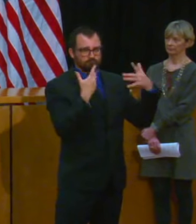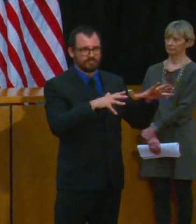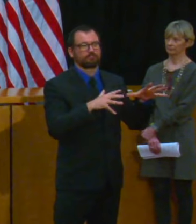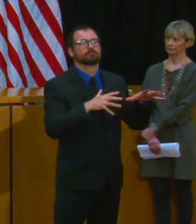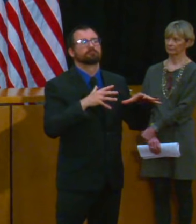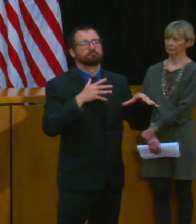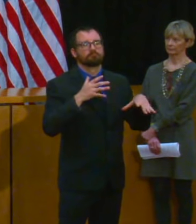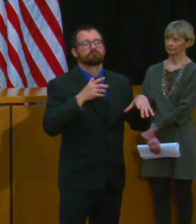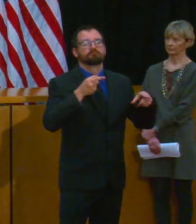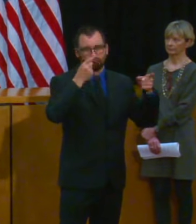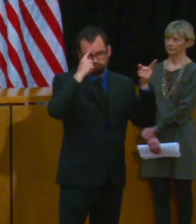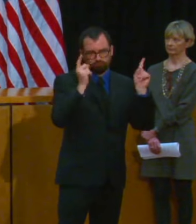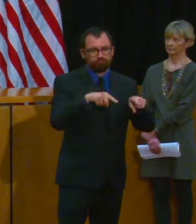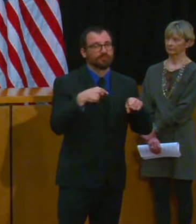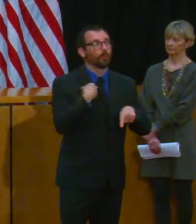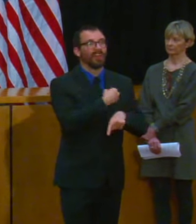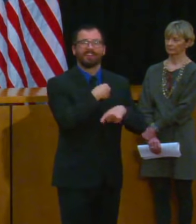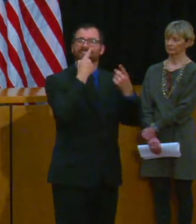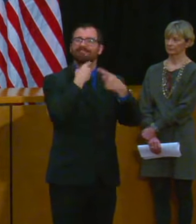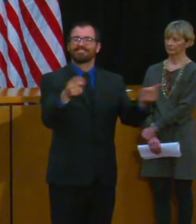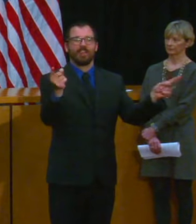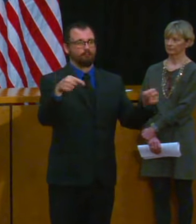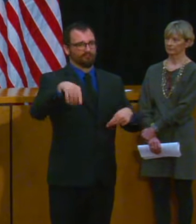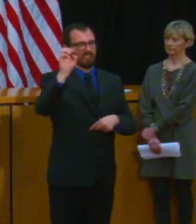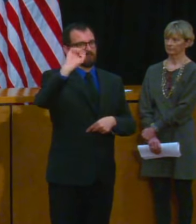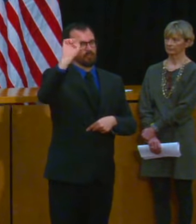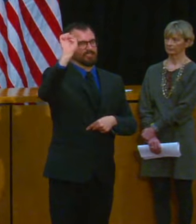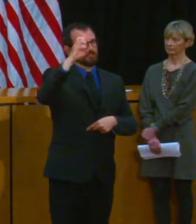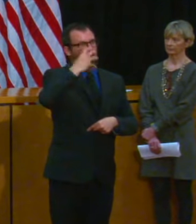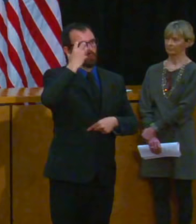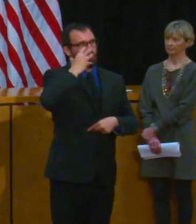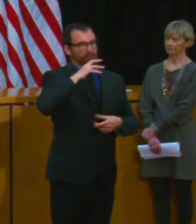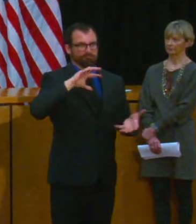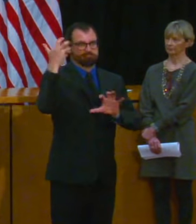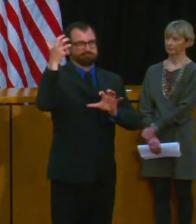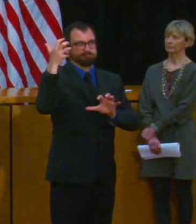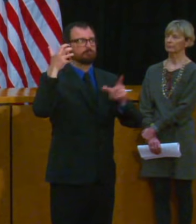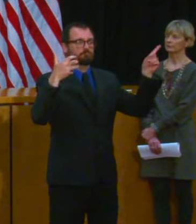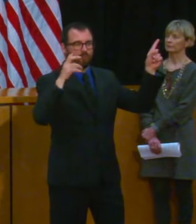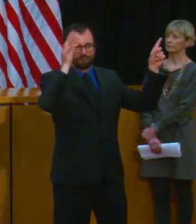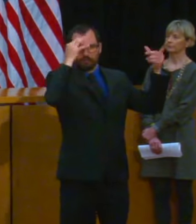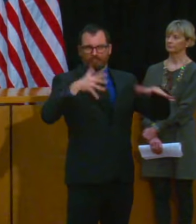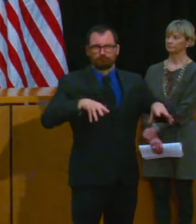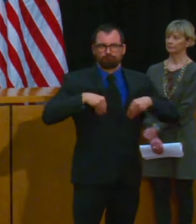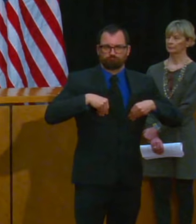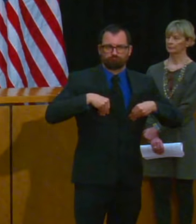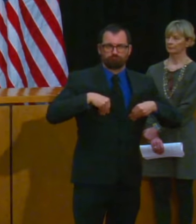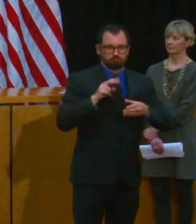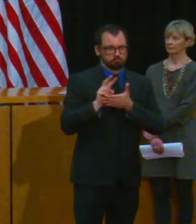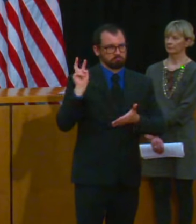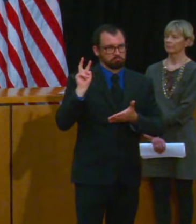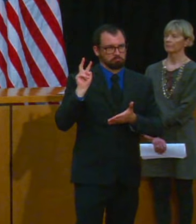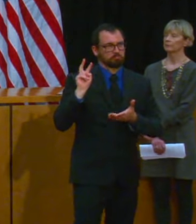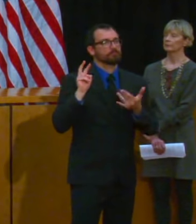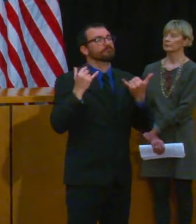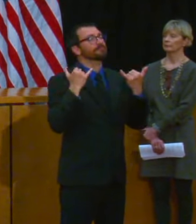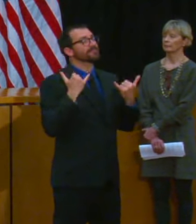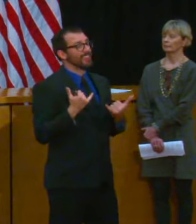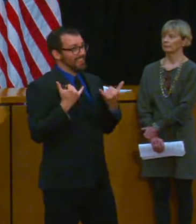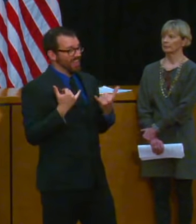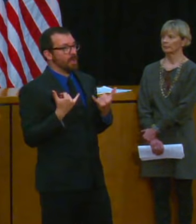% of those costs with about 75% reimbursed by the federal government to date we've already incurred several costs